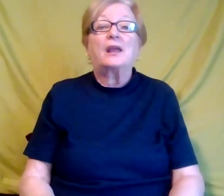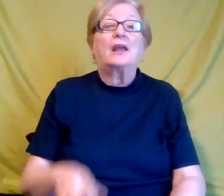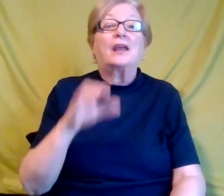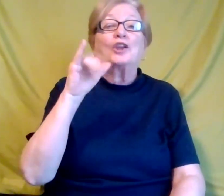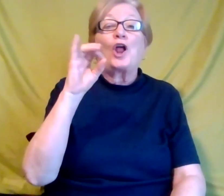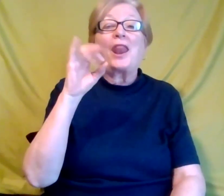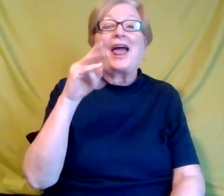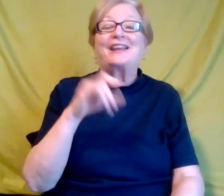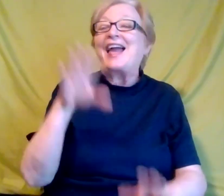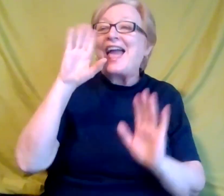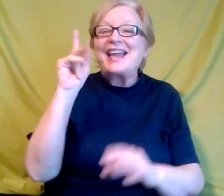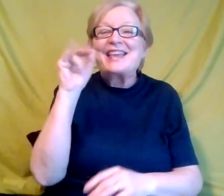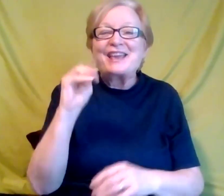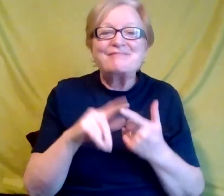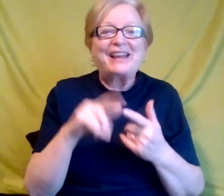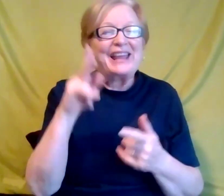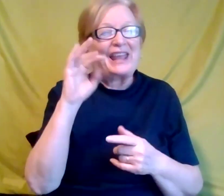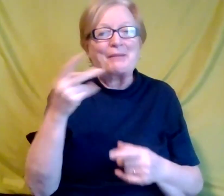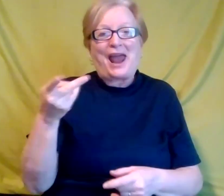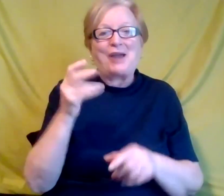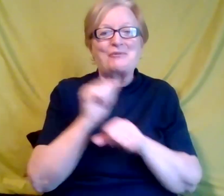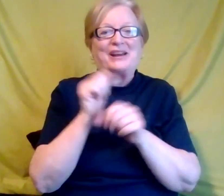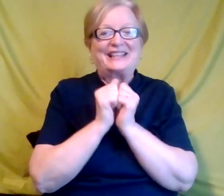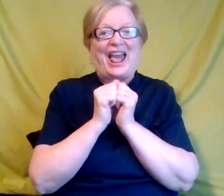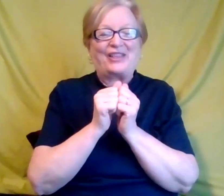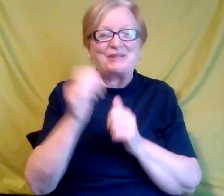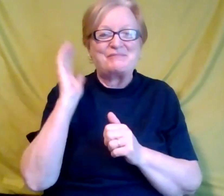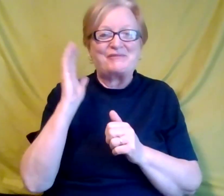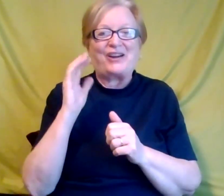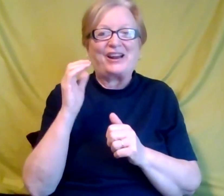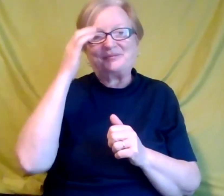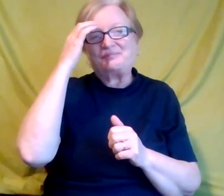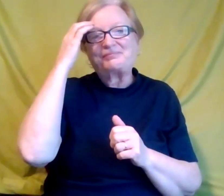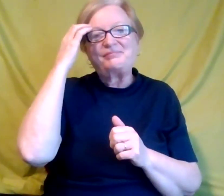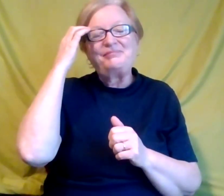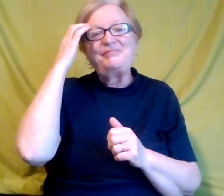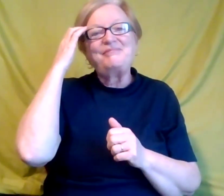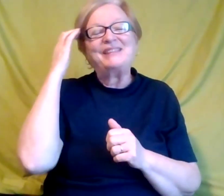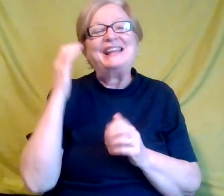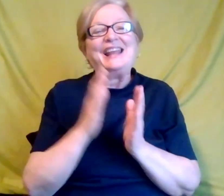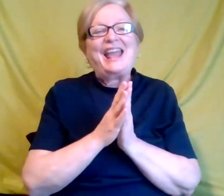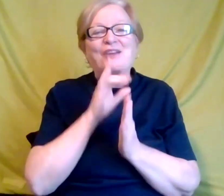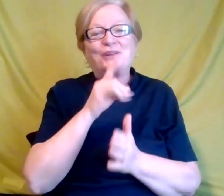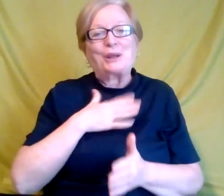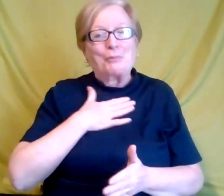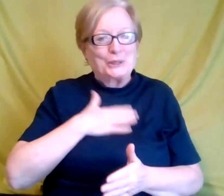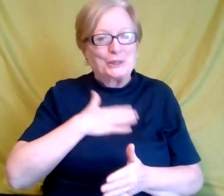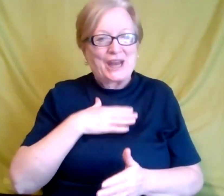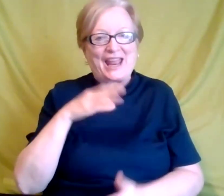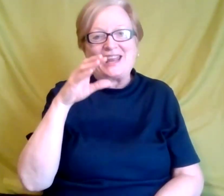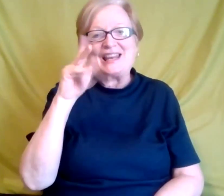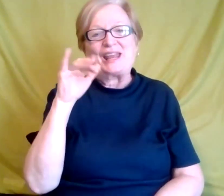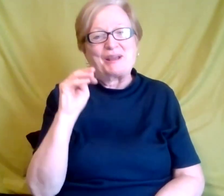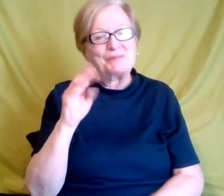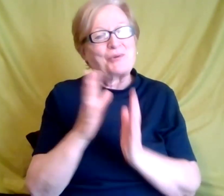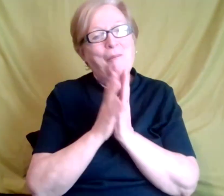Kim and Kim and I used to work together. We, we used to work together and, um, I, I appreciate her so, so much